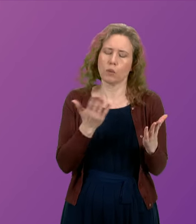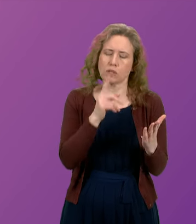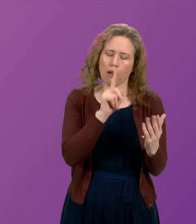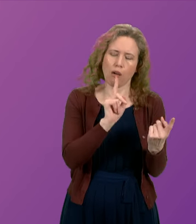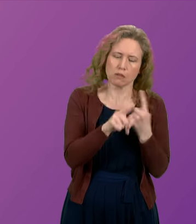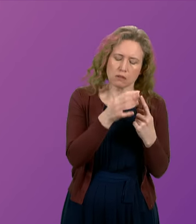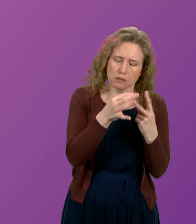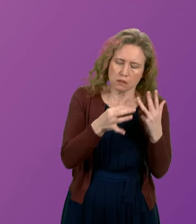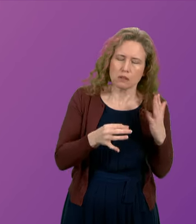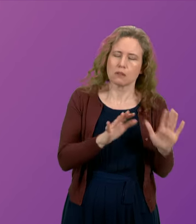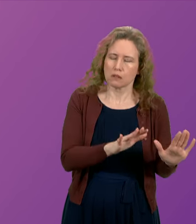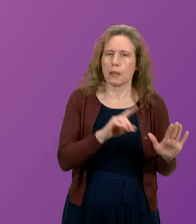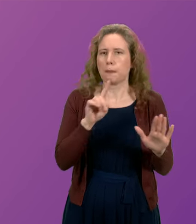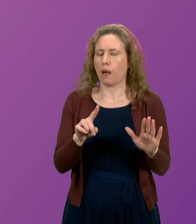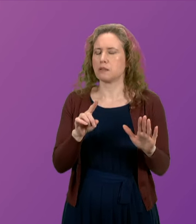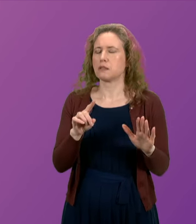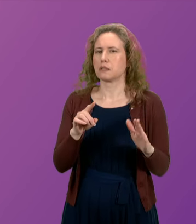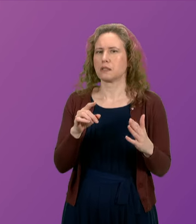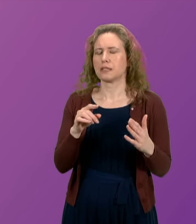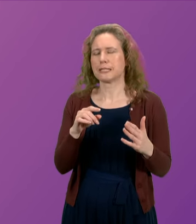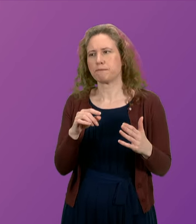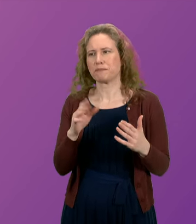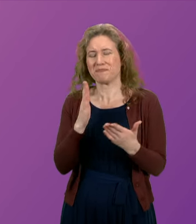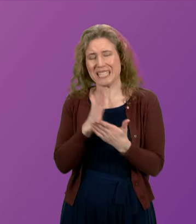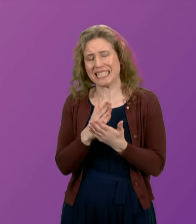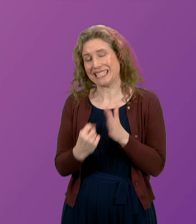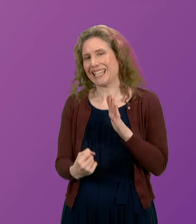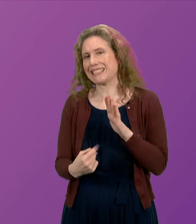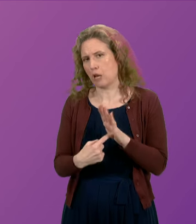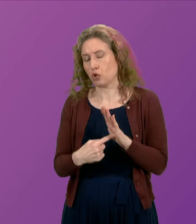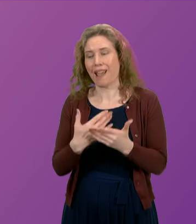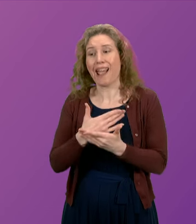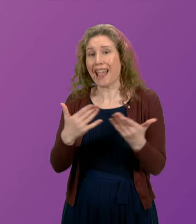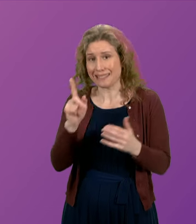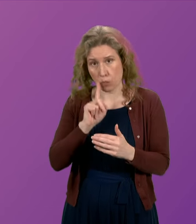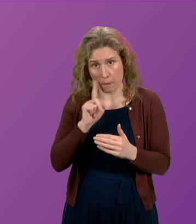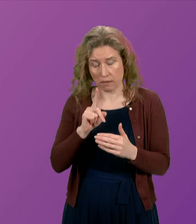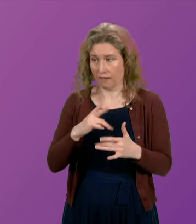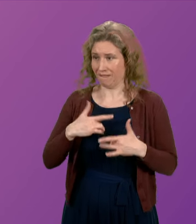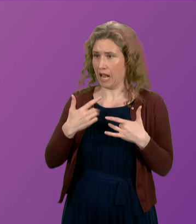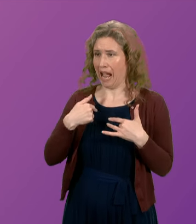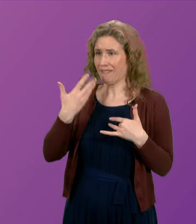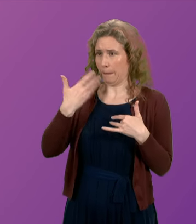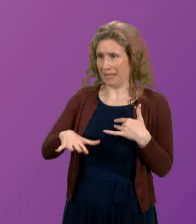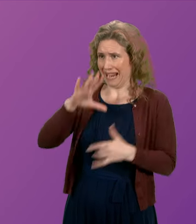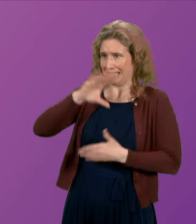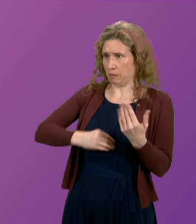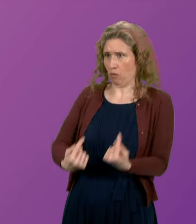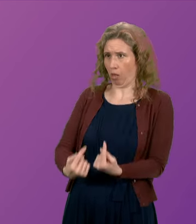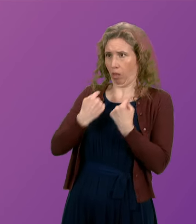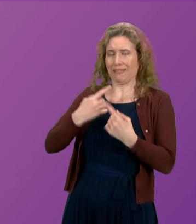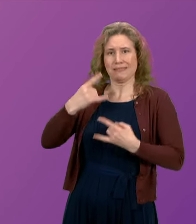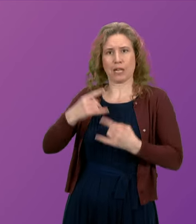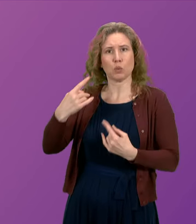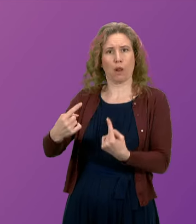on the record already I think it is essential that any woman who feels they have been the victim of a sexual assault